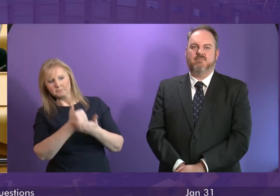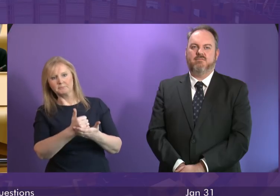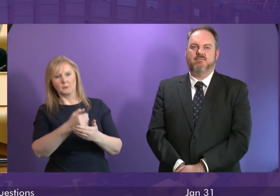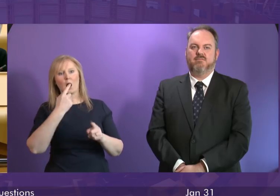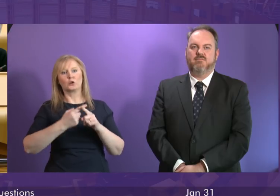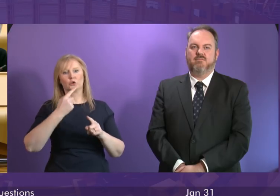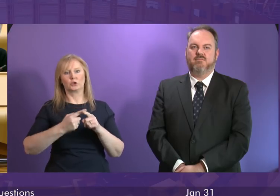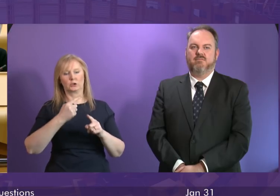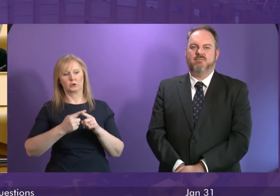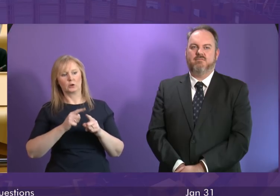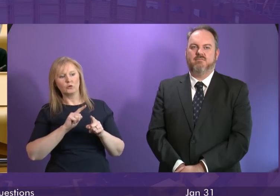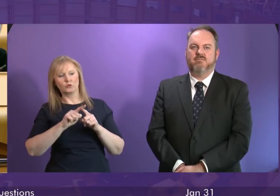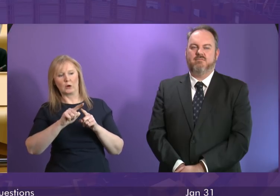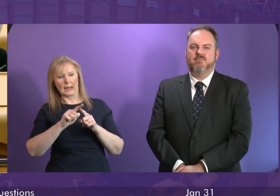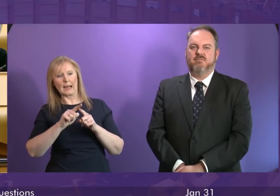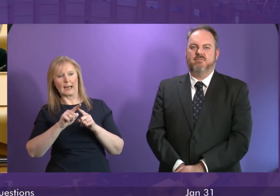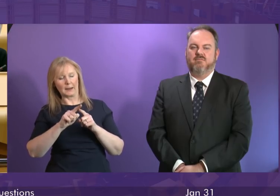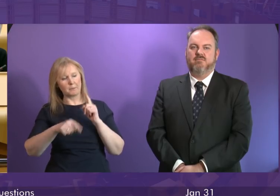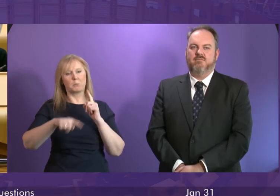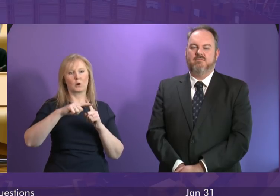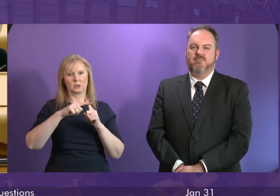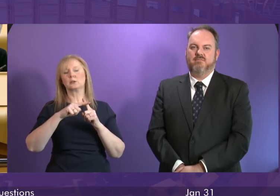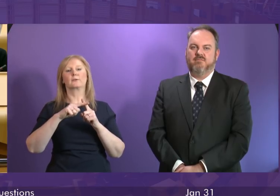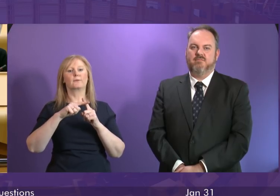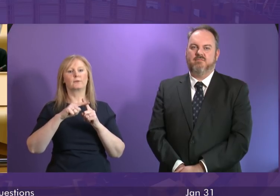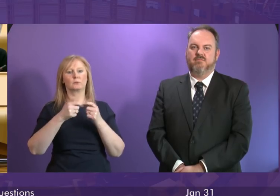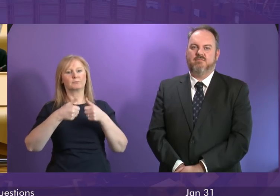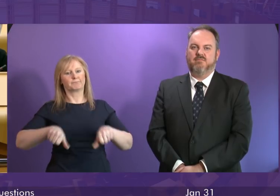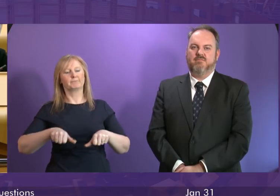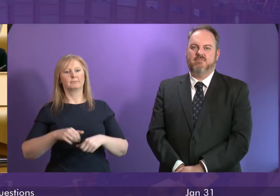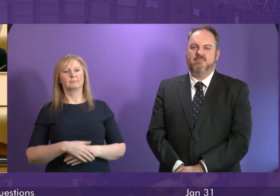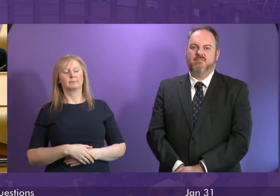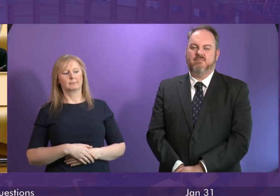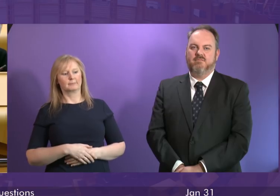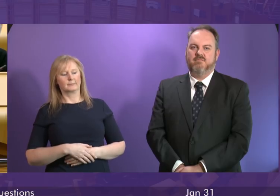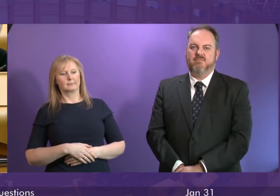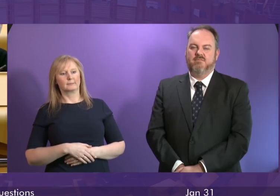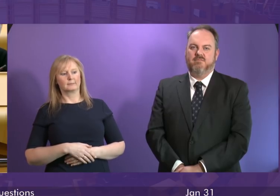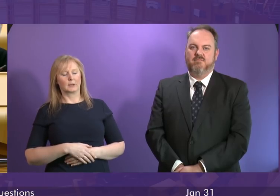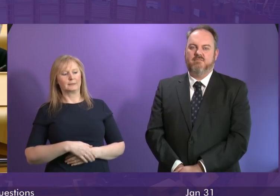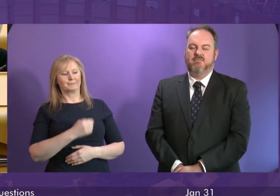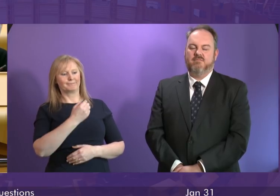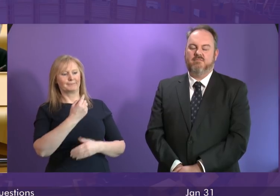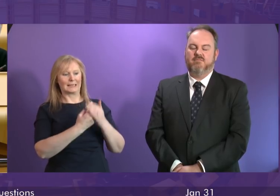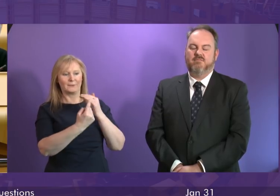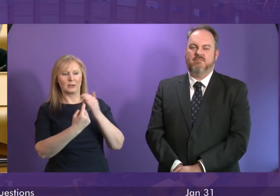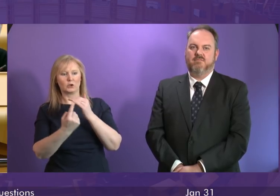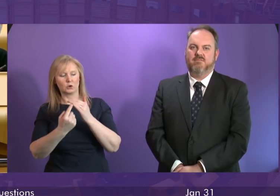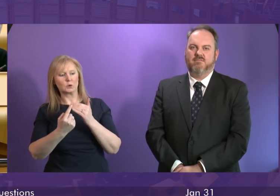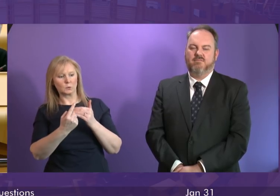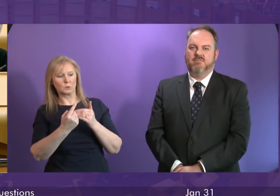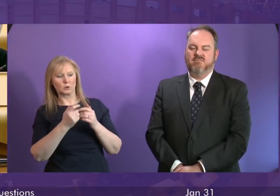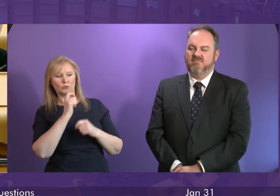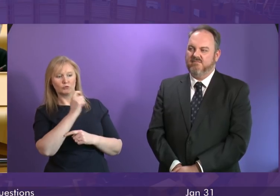urgently in the hope of obtaining a positive outcome of course in the unfortunate event of individuals facing redundancy we stand ready to provide